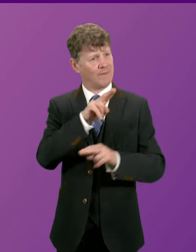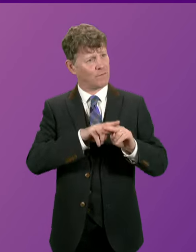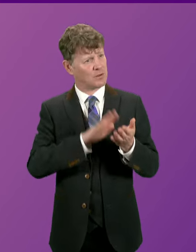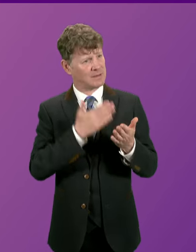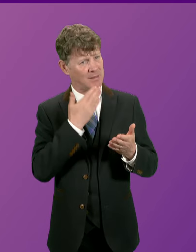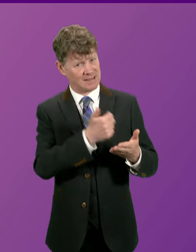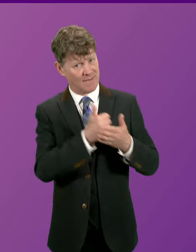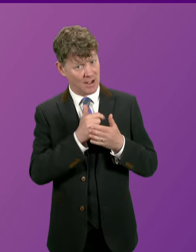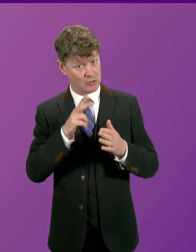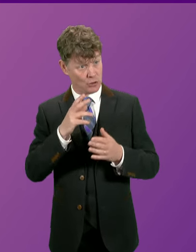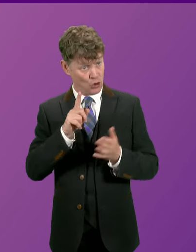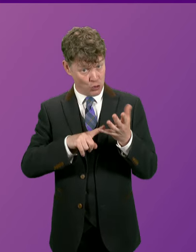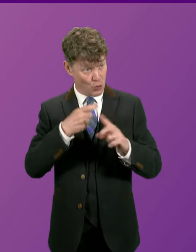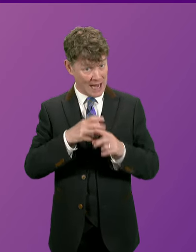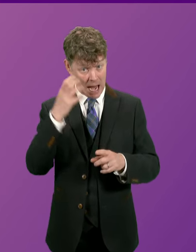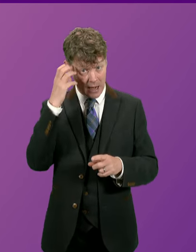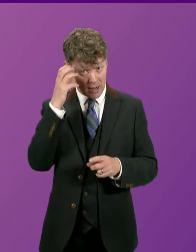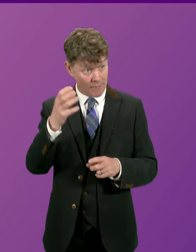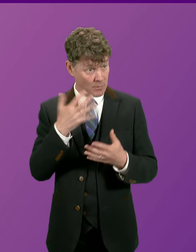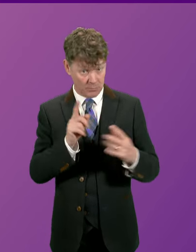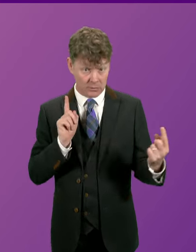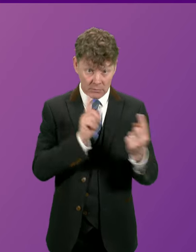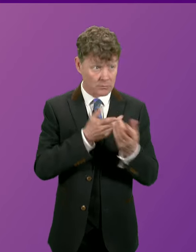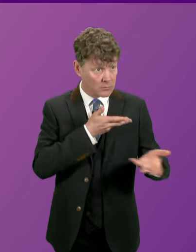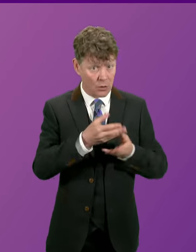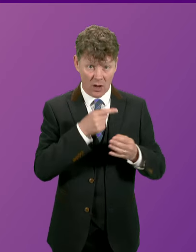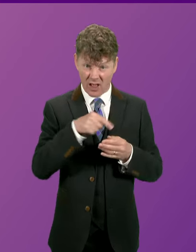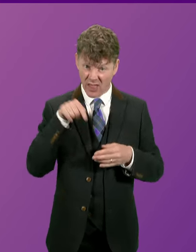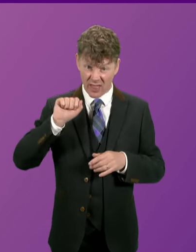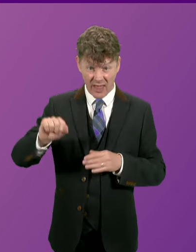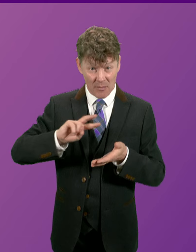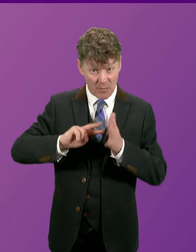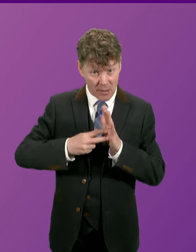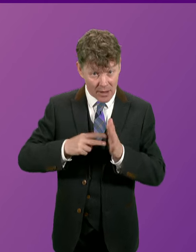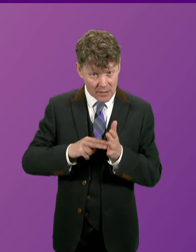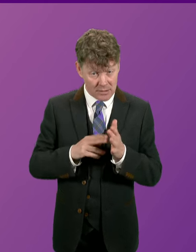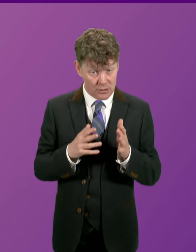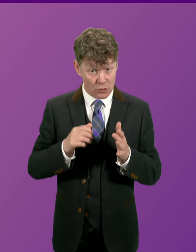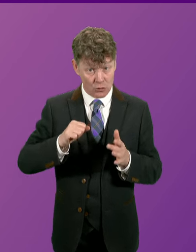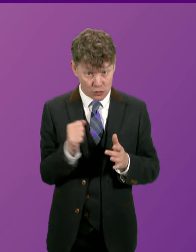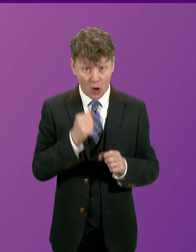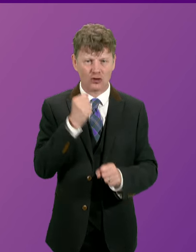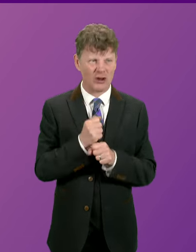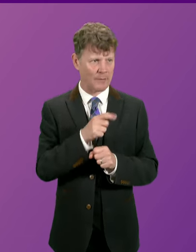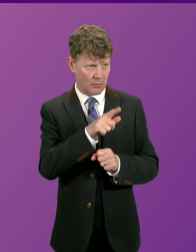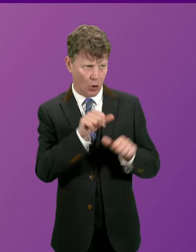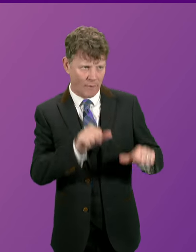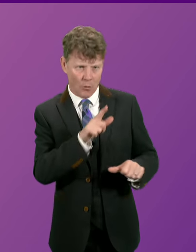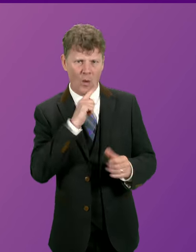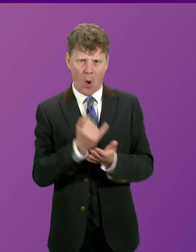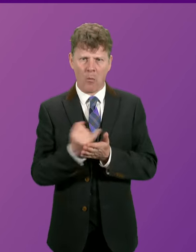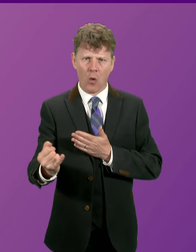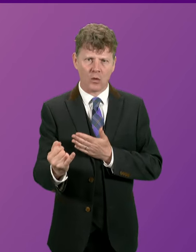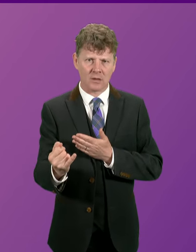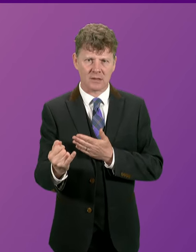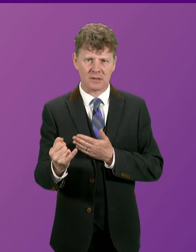Government has approached Scottish Ministers about these apparent plans? And can he confirm that the Scottish Government will oppose these plans and instead